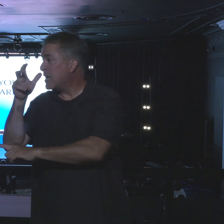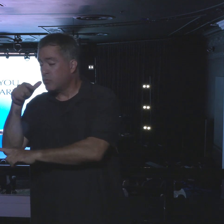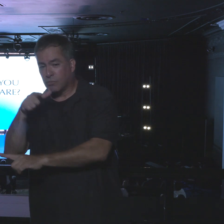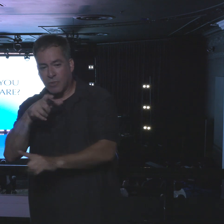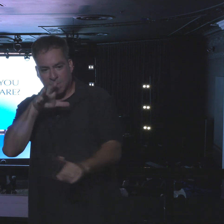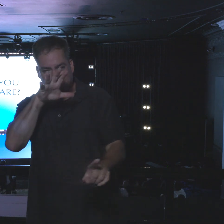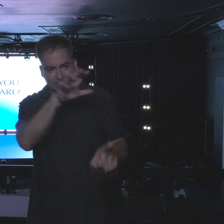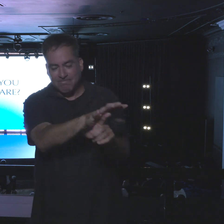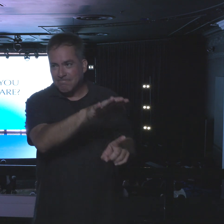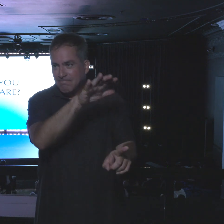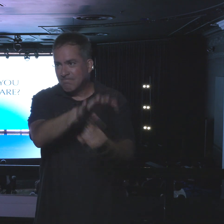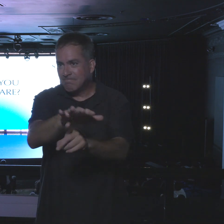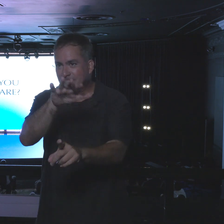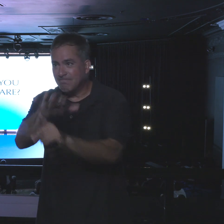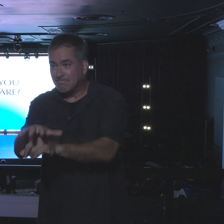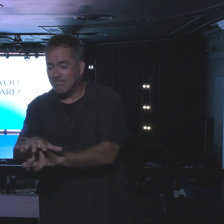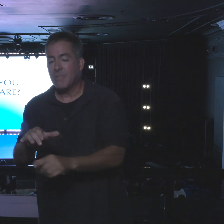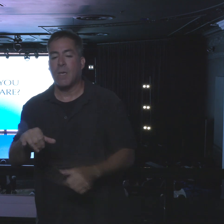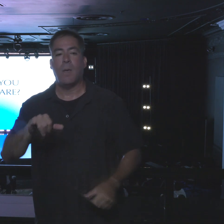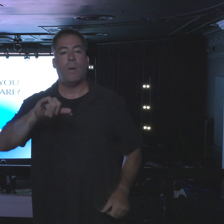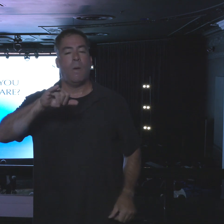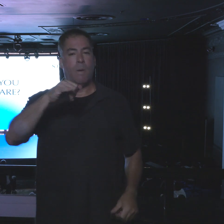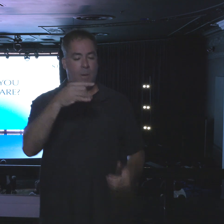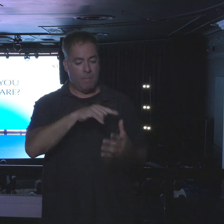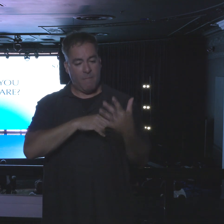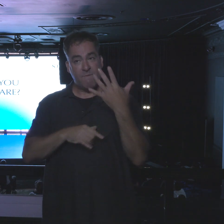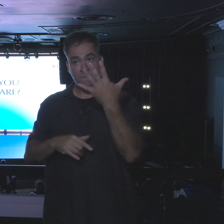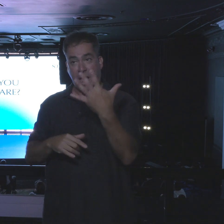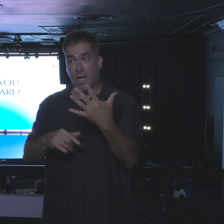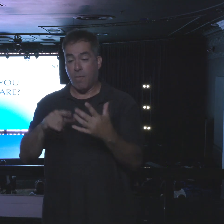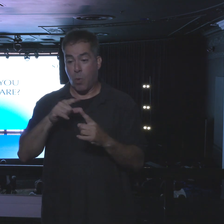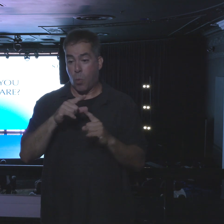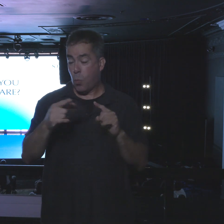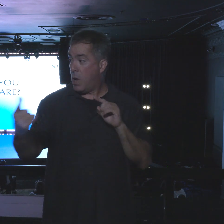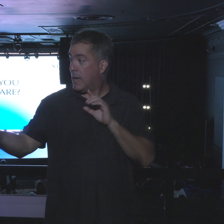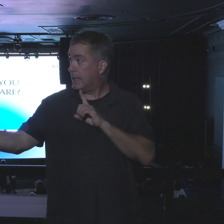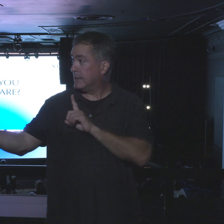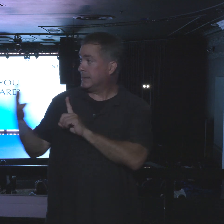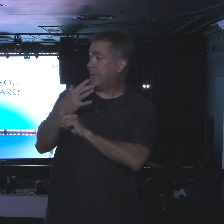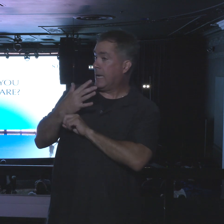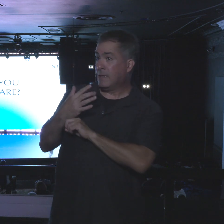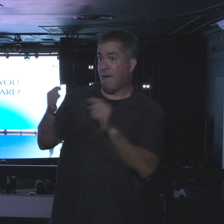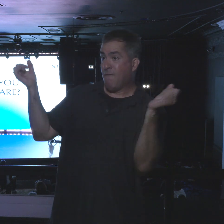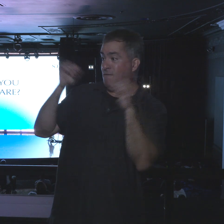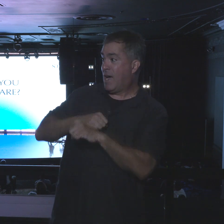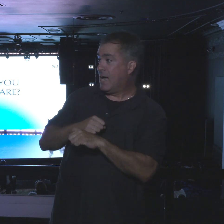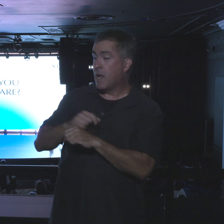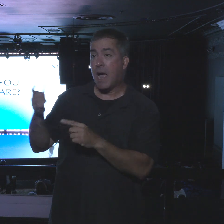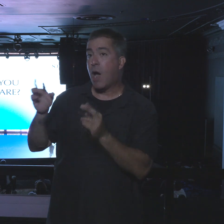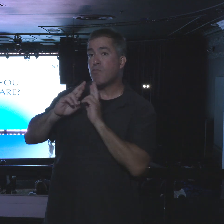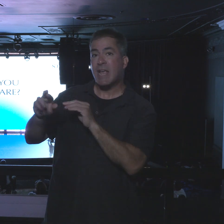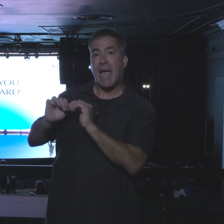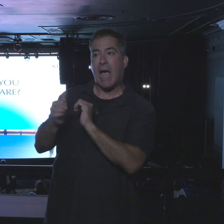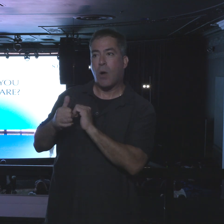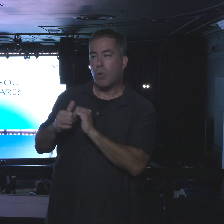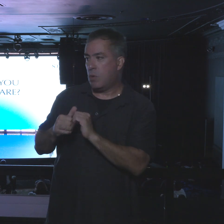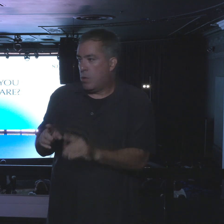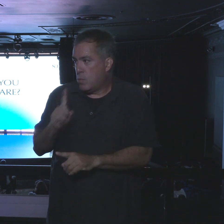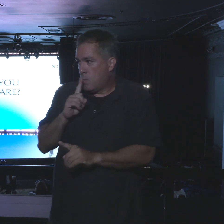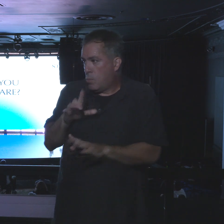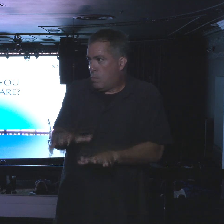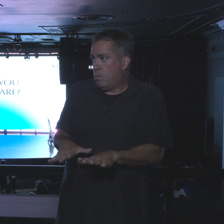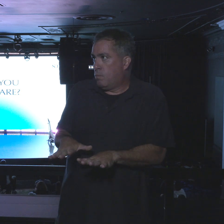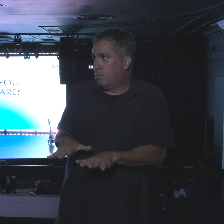and animals. Five, when being attacked, instead of fighting back, they react by having no movement,